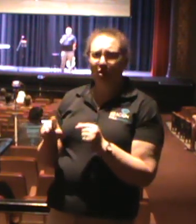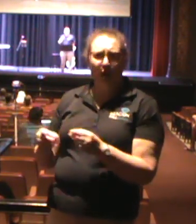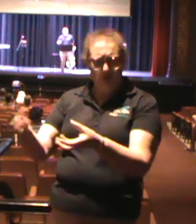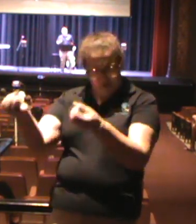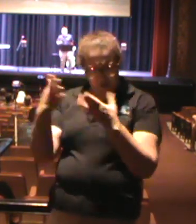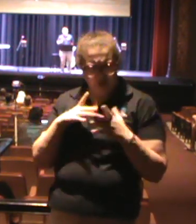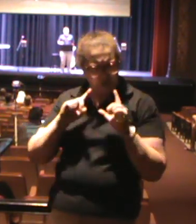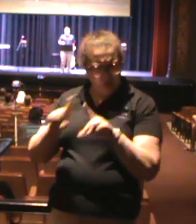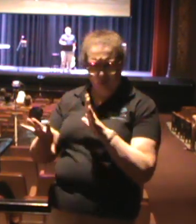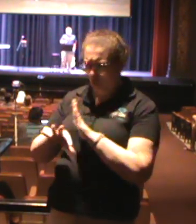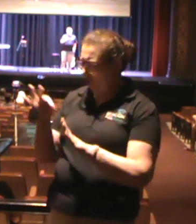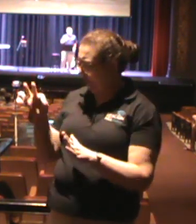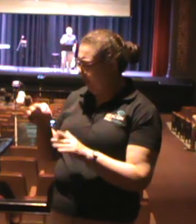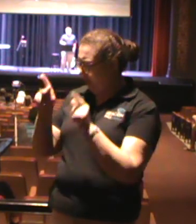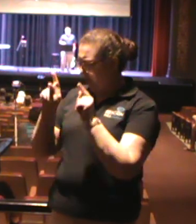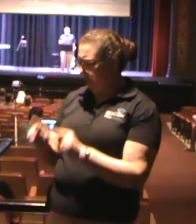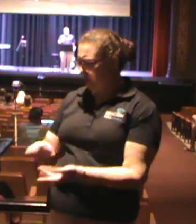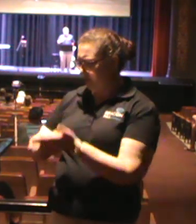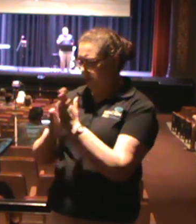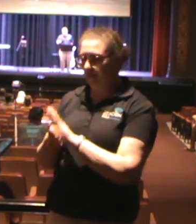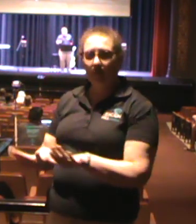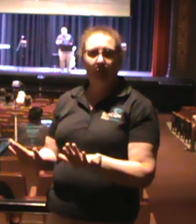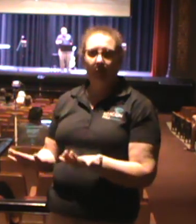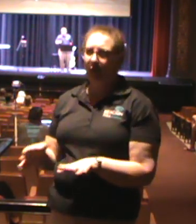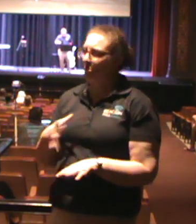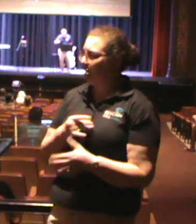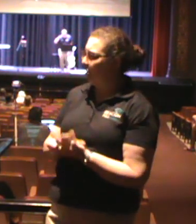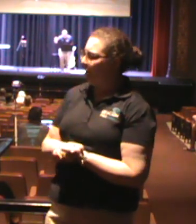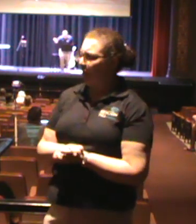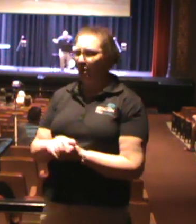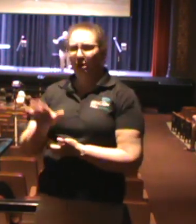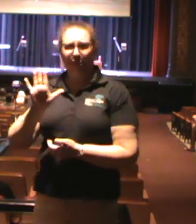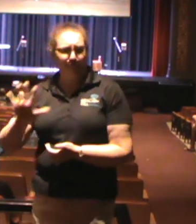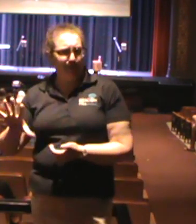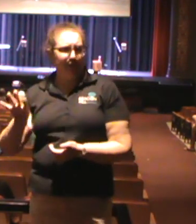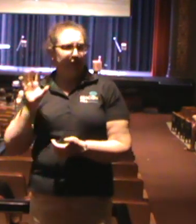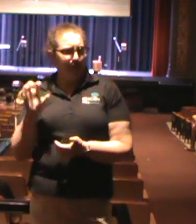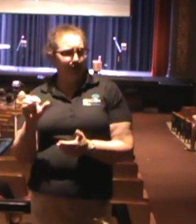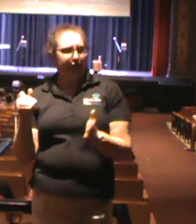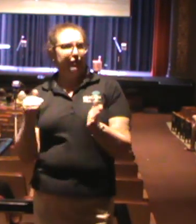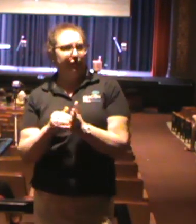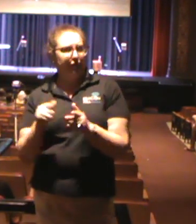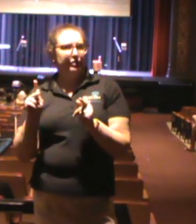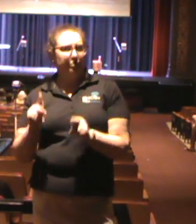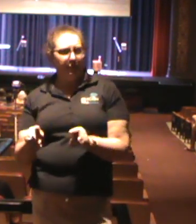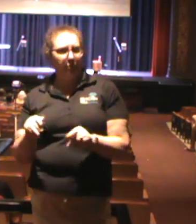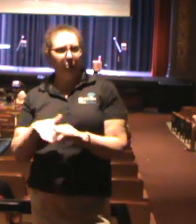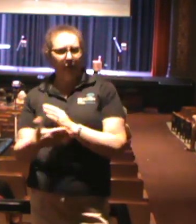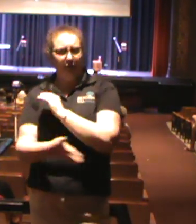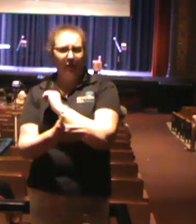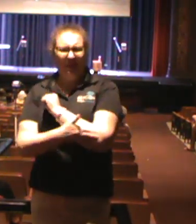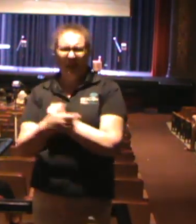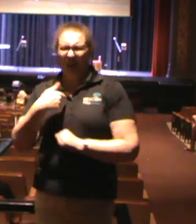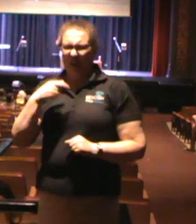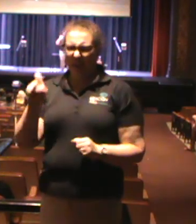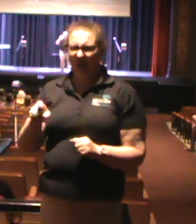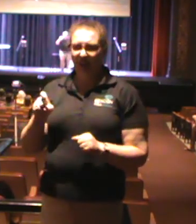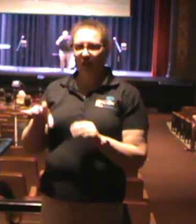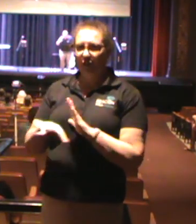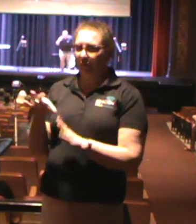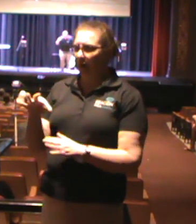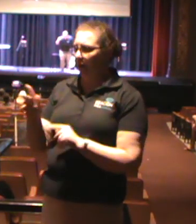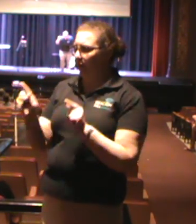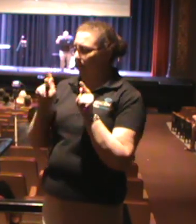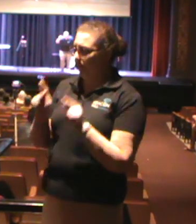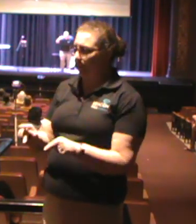500,000 people in this country, and you tell me that I have to find a person of peace? Like, you've got to be